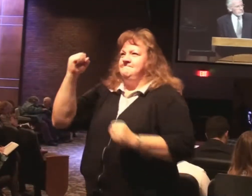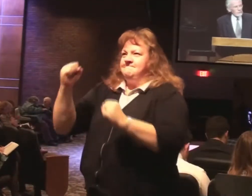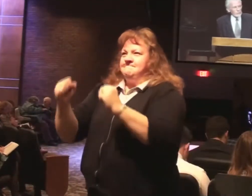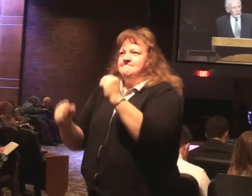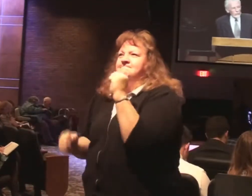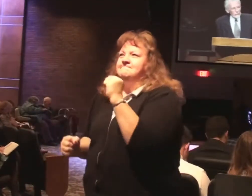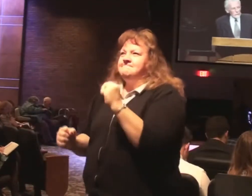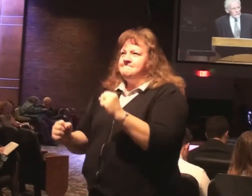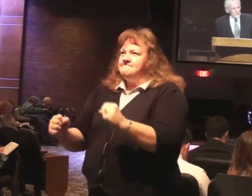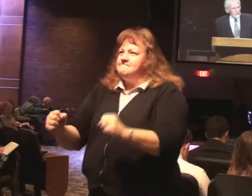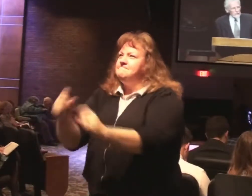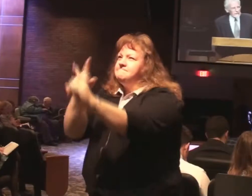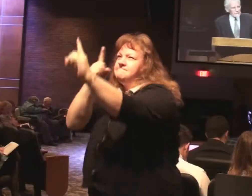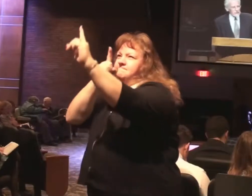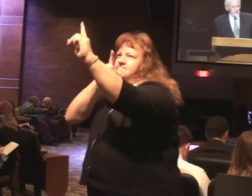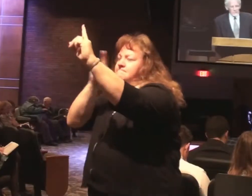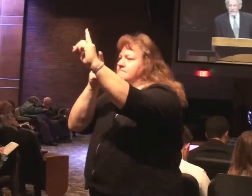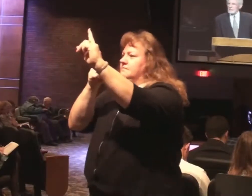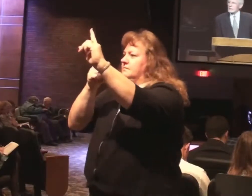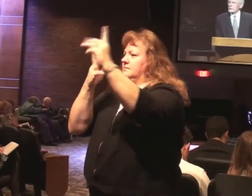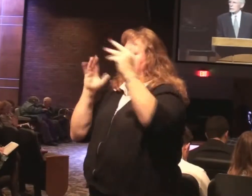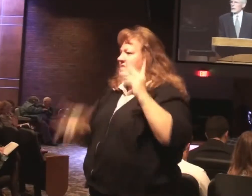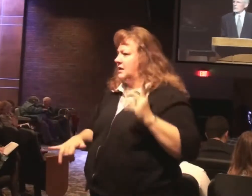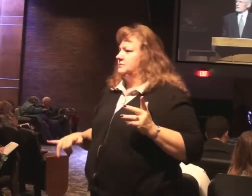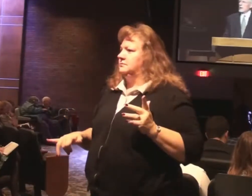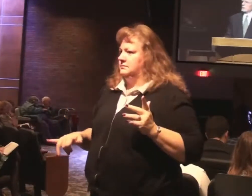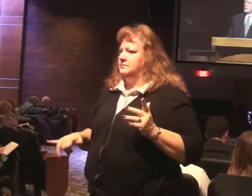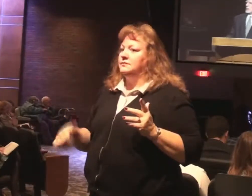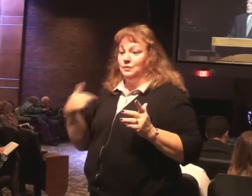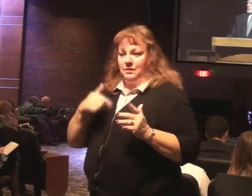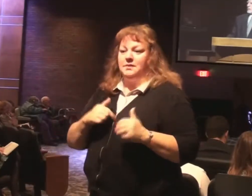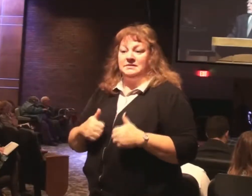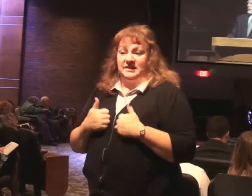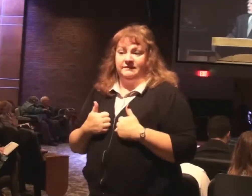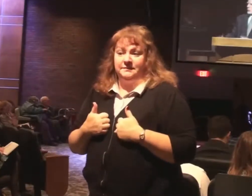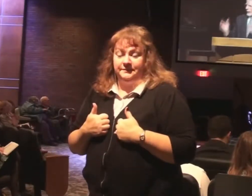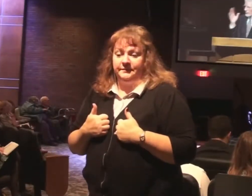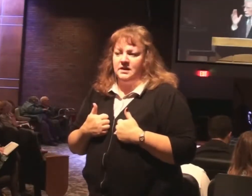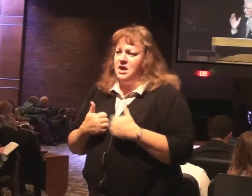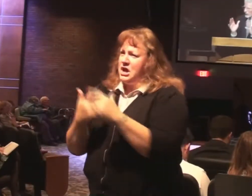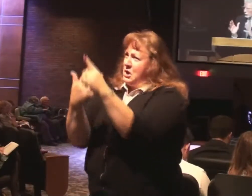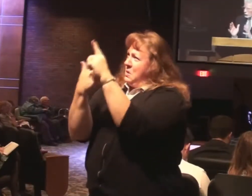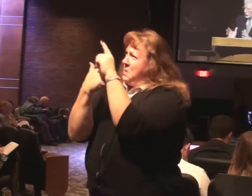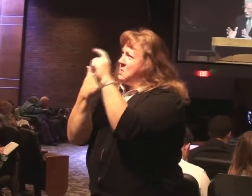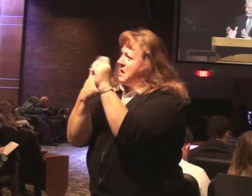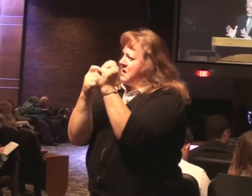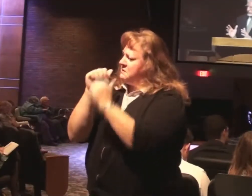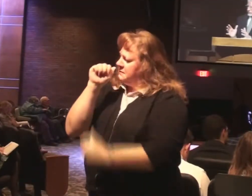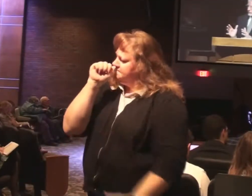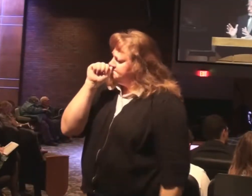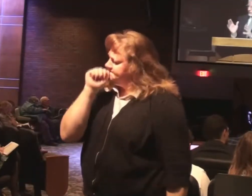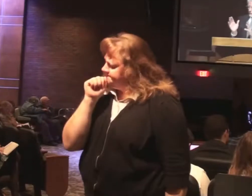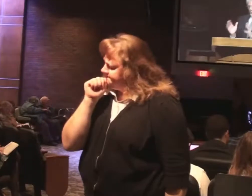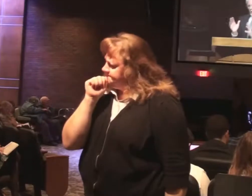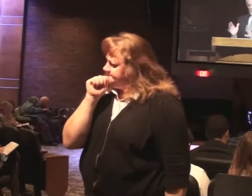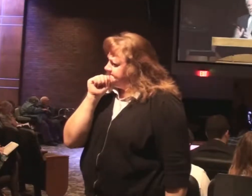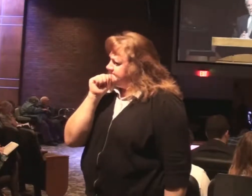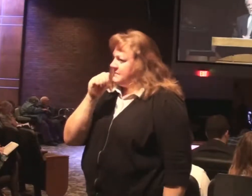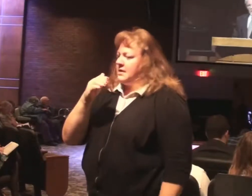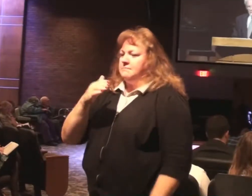before us. That last statement in verse 1 of chapter 12. Run with endurance the race that is set